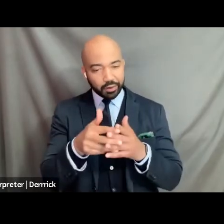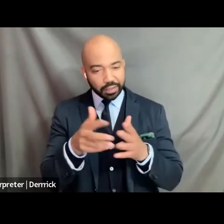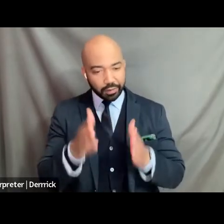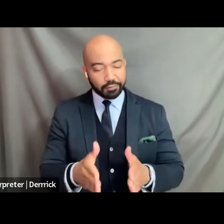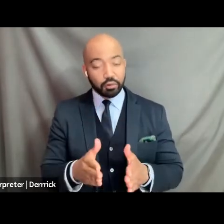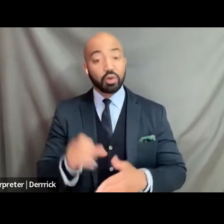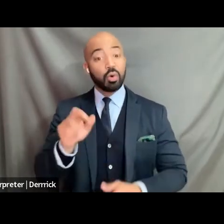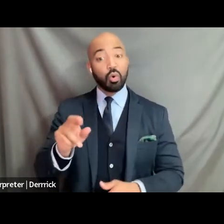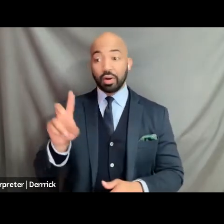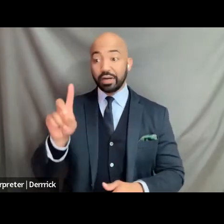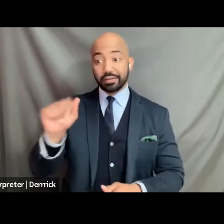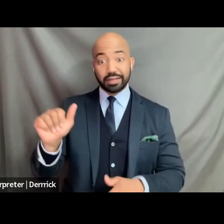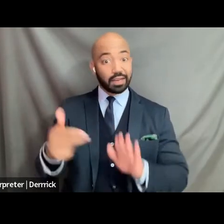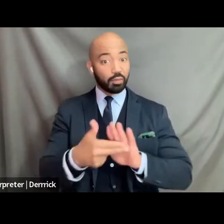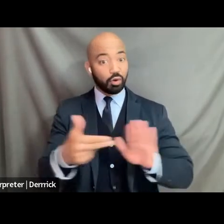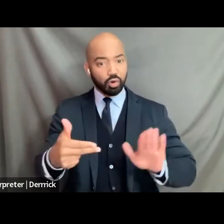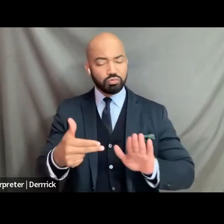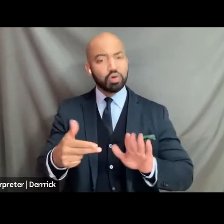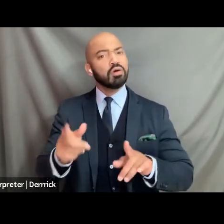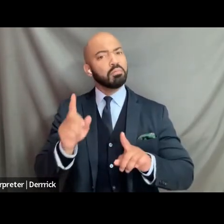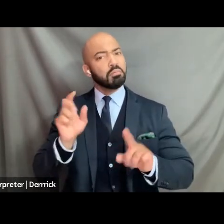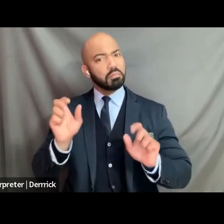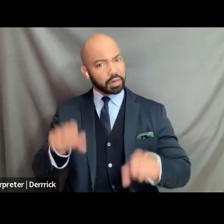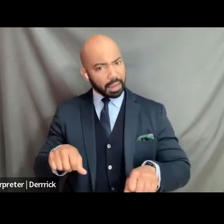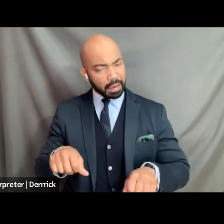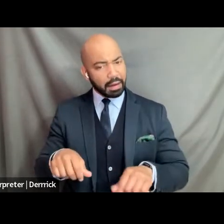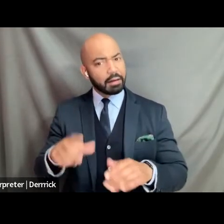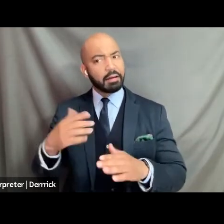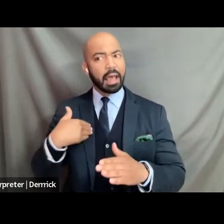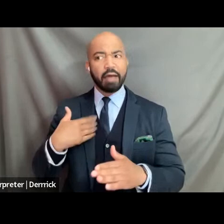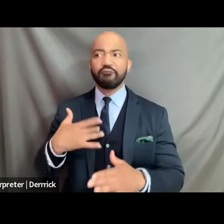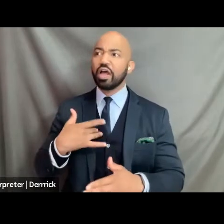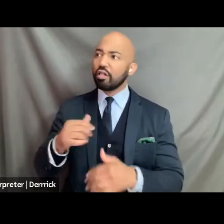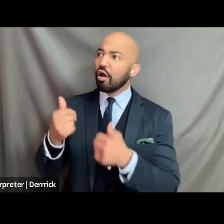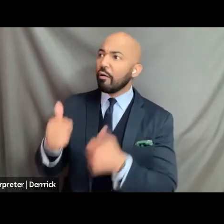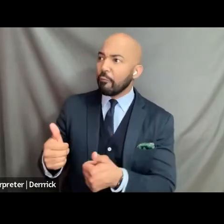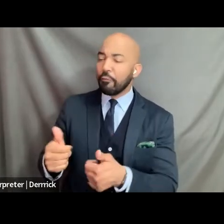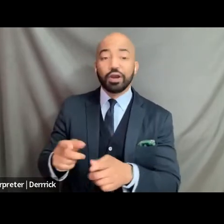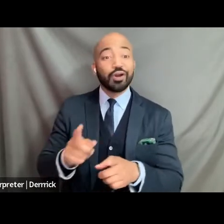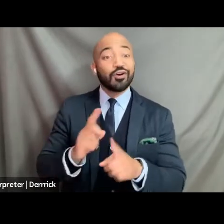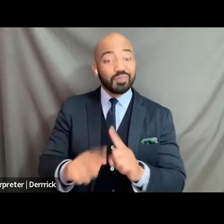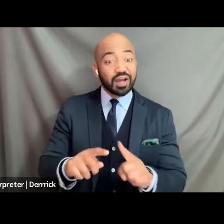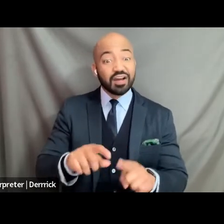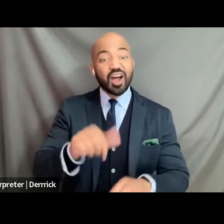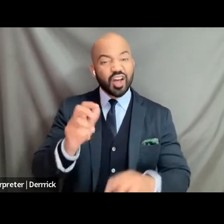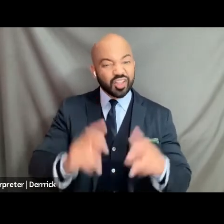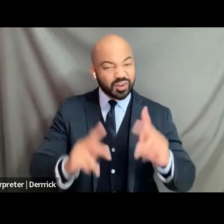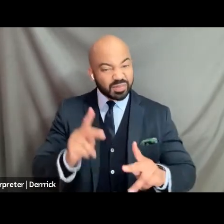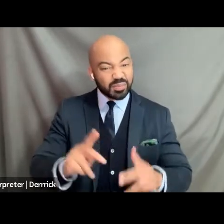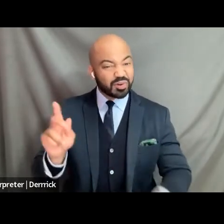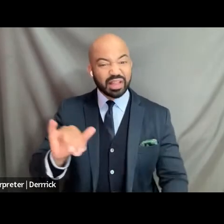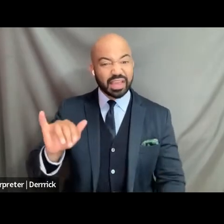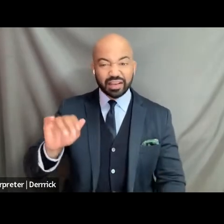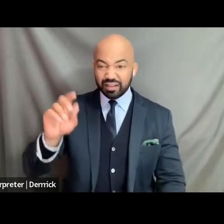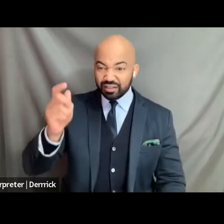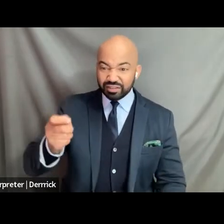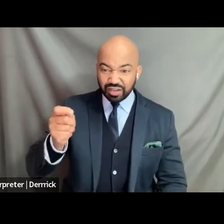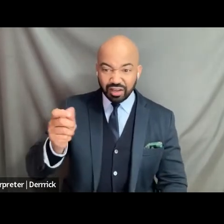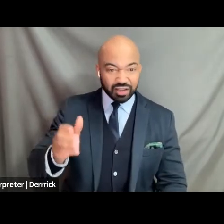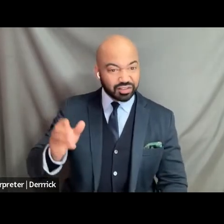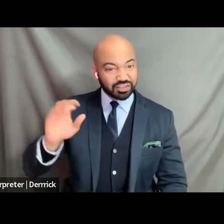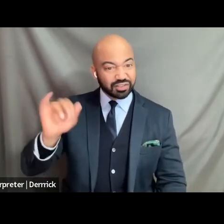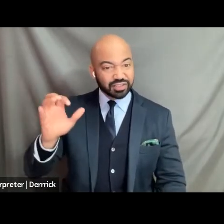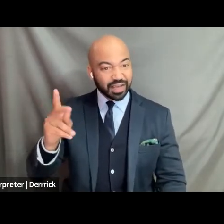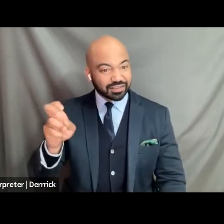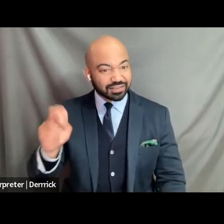um but it also opened up the door to how normalizing that people like judge jackson who are dark